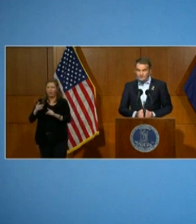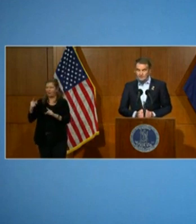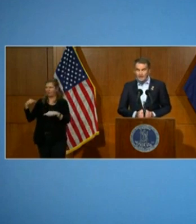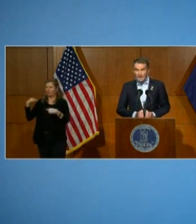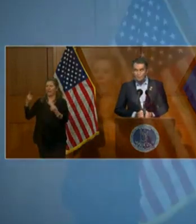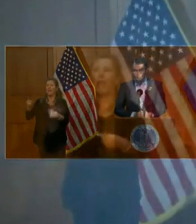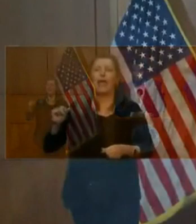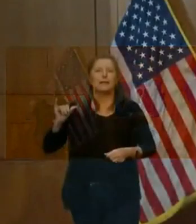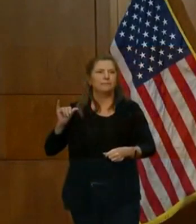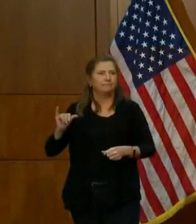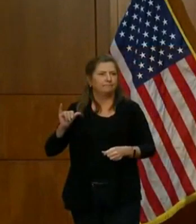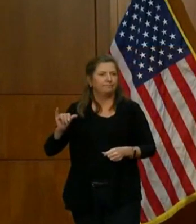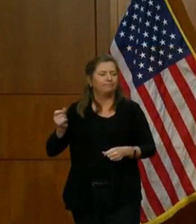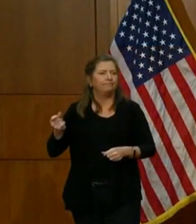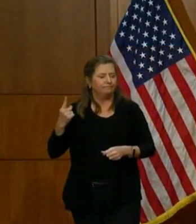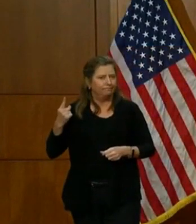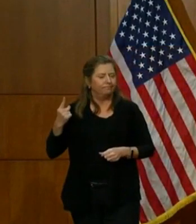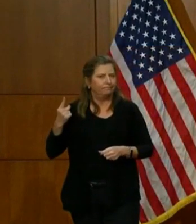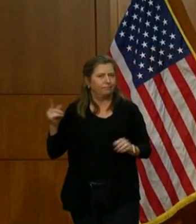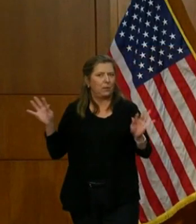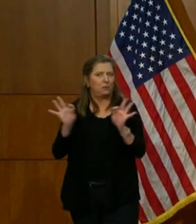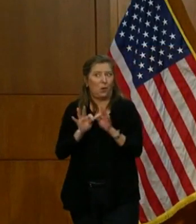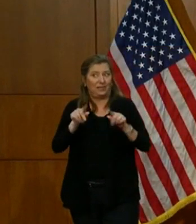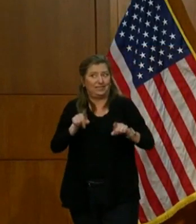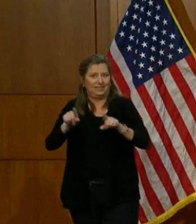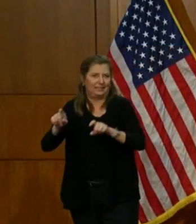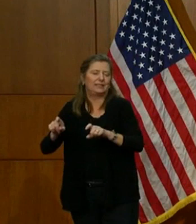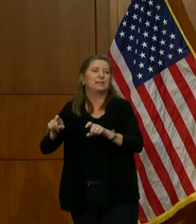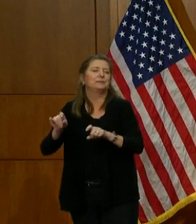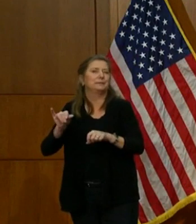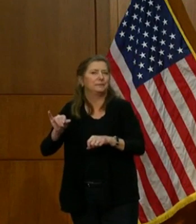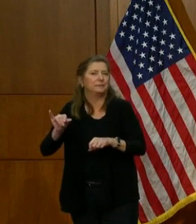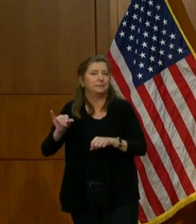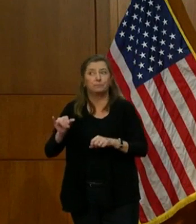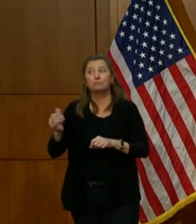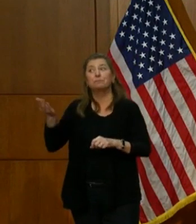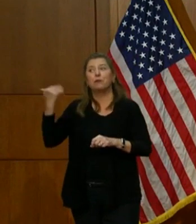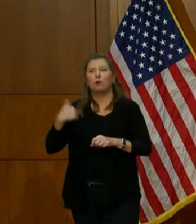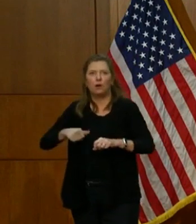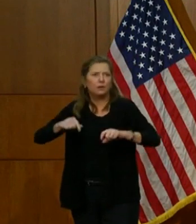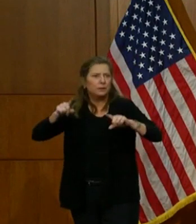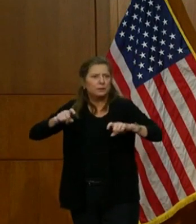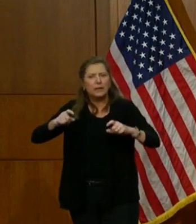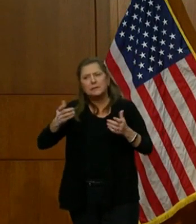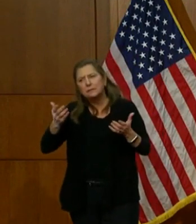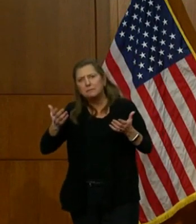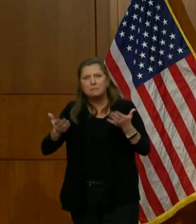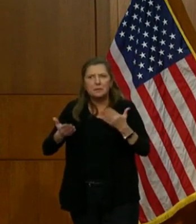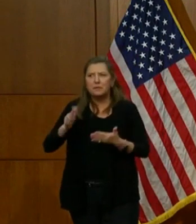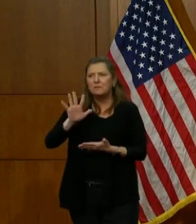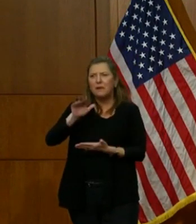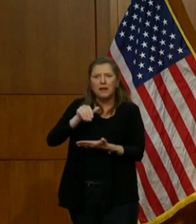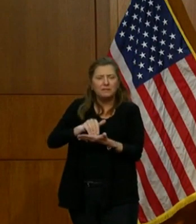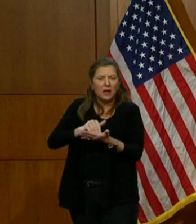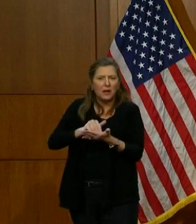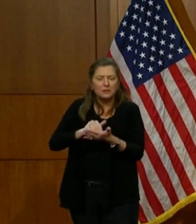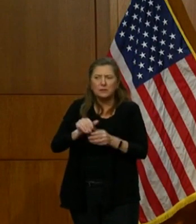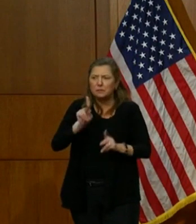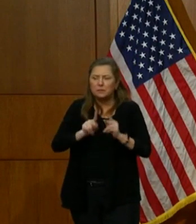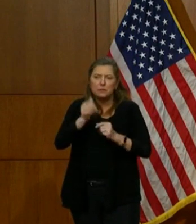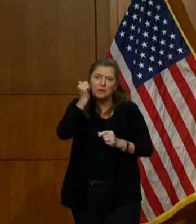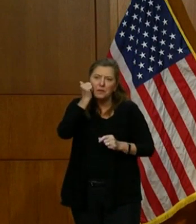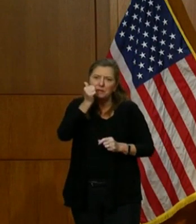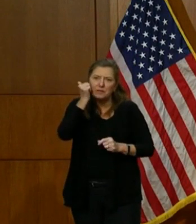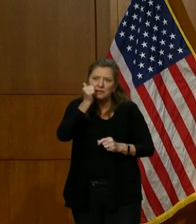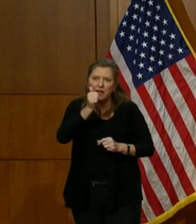it became clear how important testing would be. Back then, we were testing about 5,000 individuals a